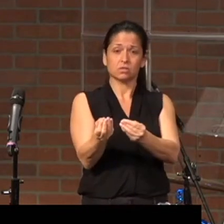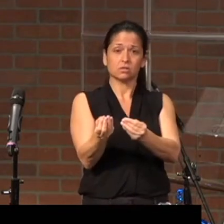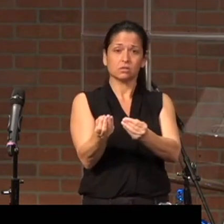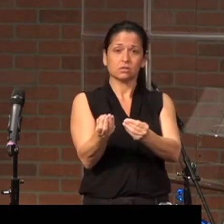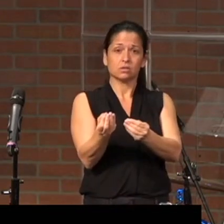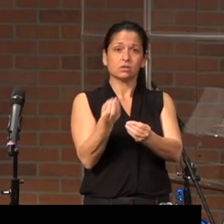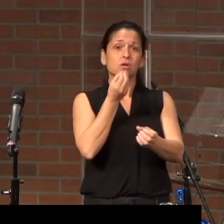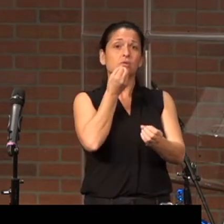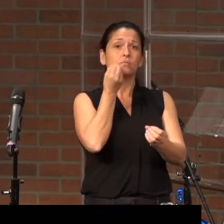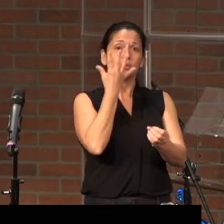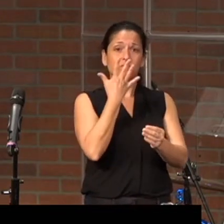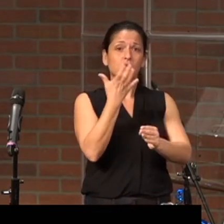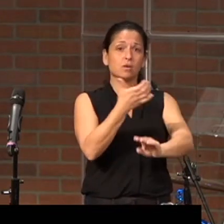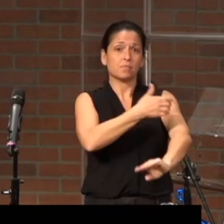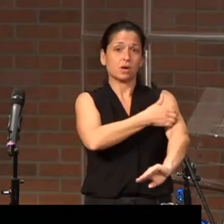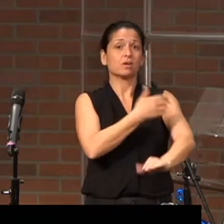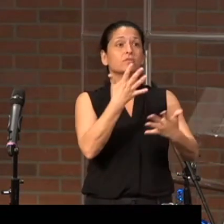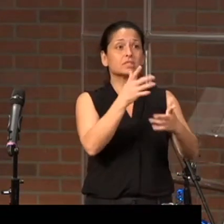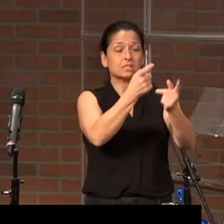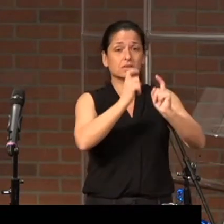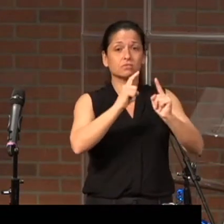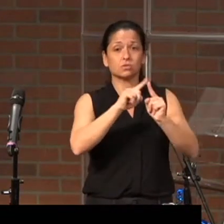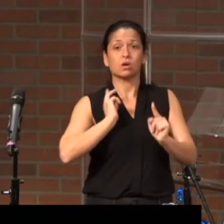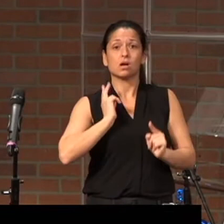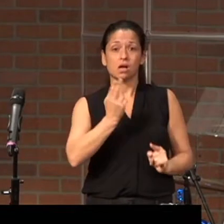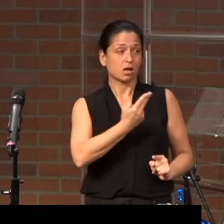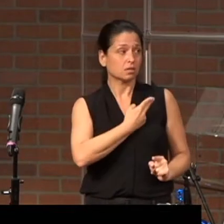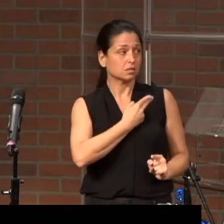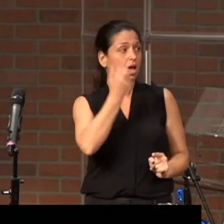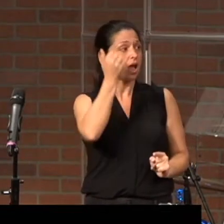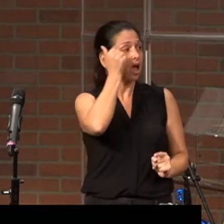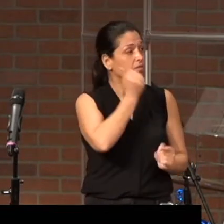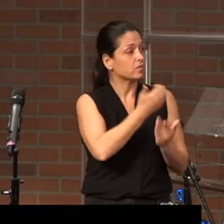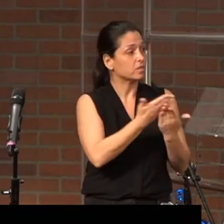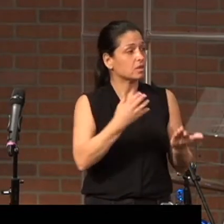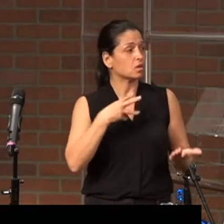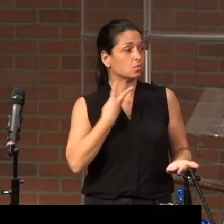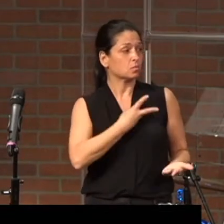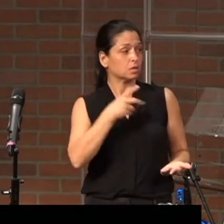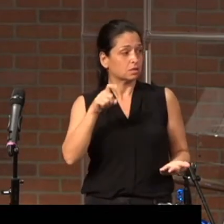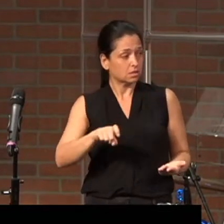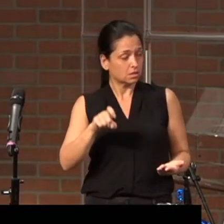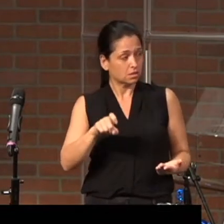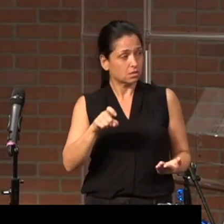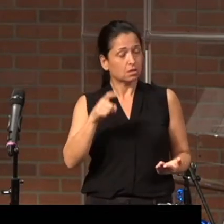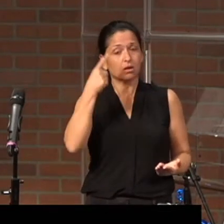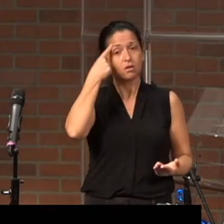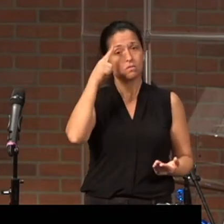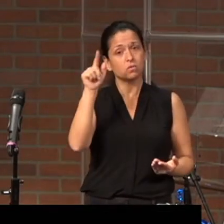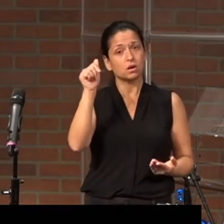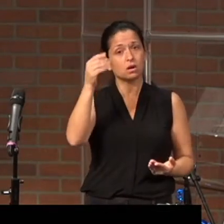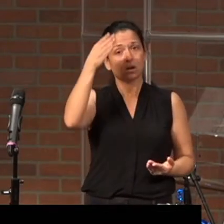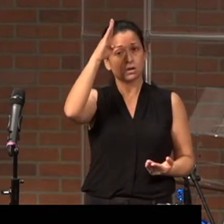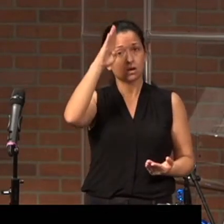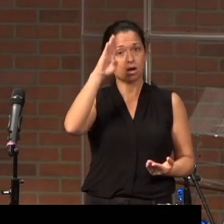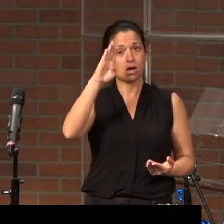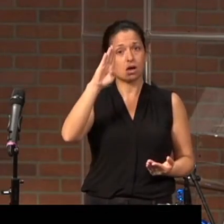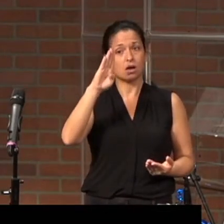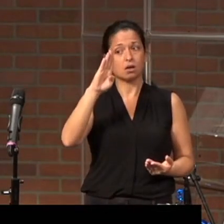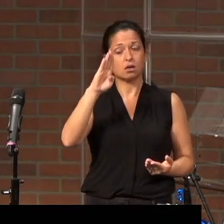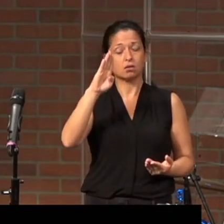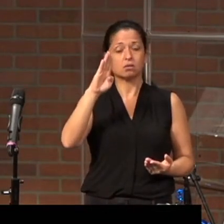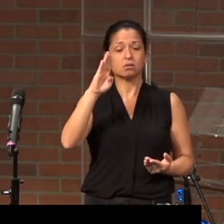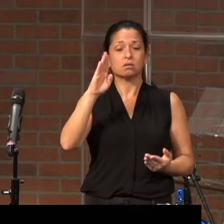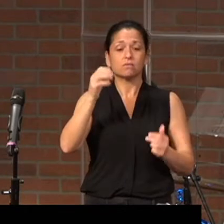power, has given us everything we need for a godly life.